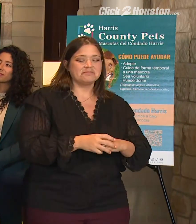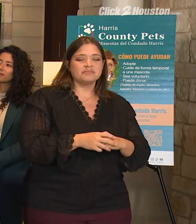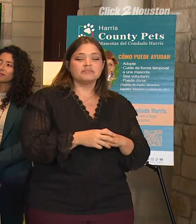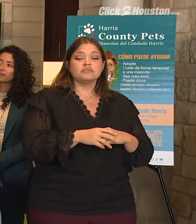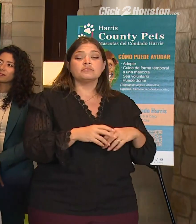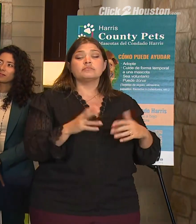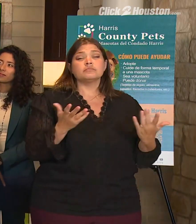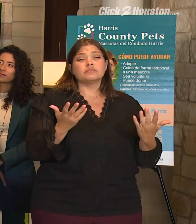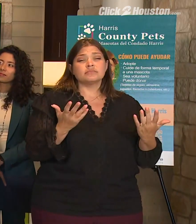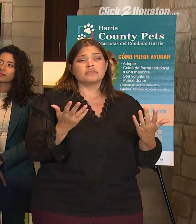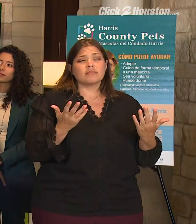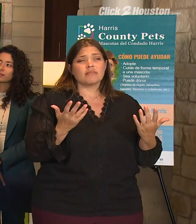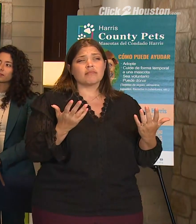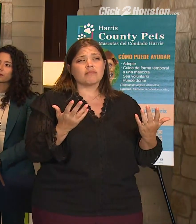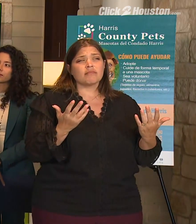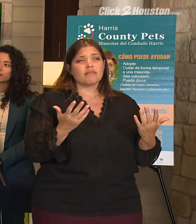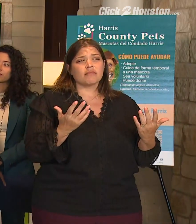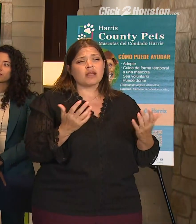that we can do for our community.